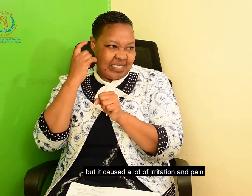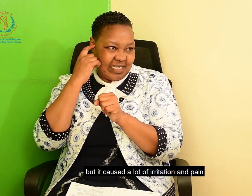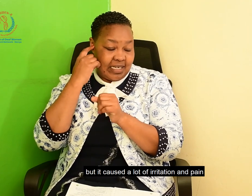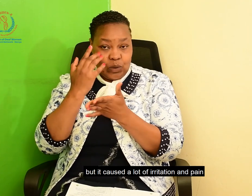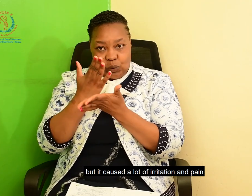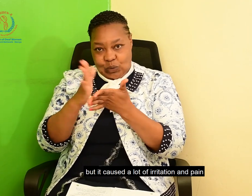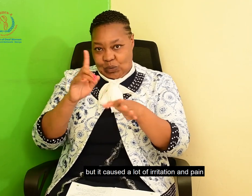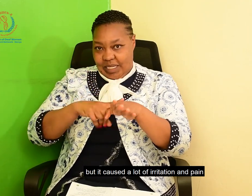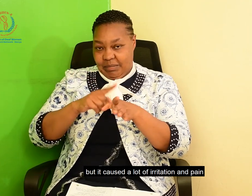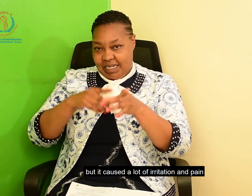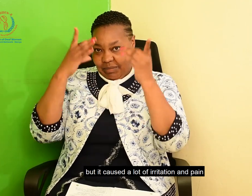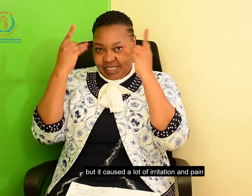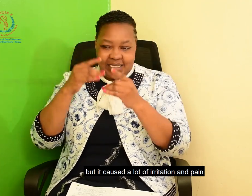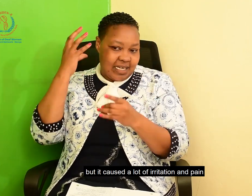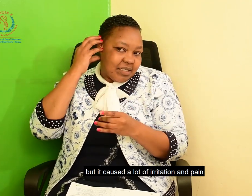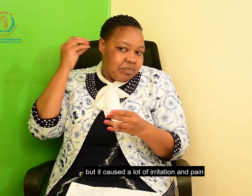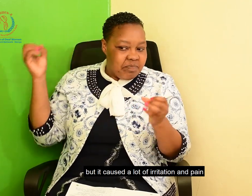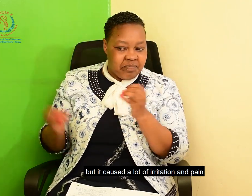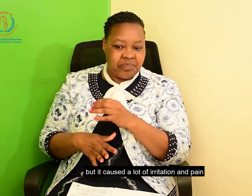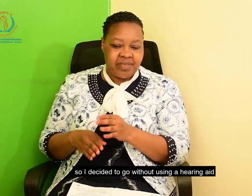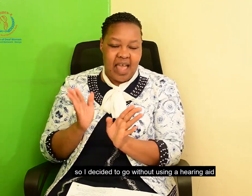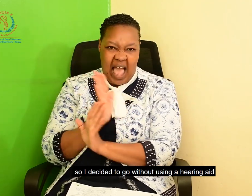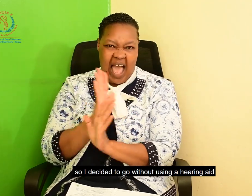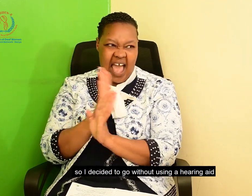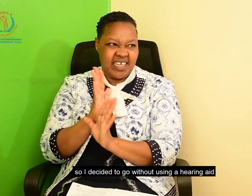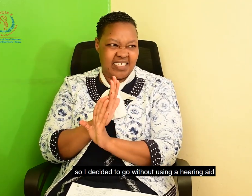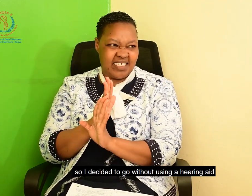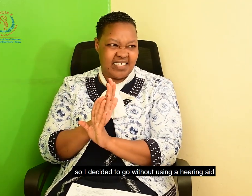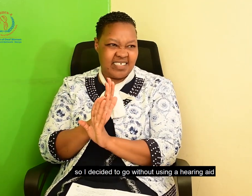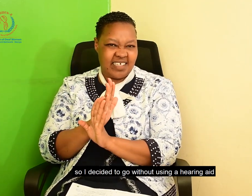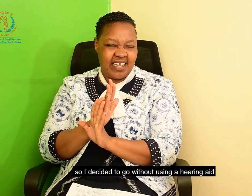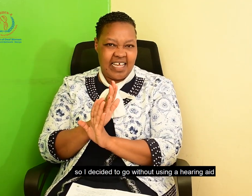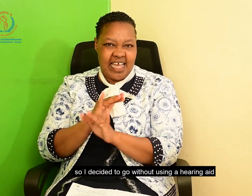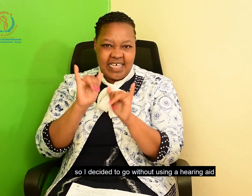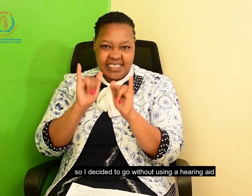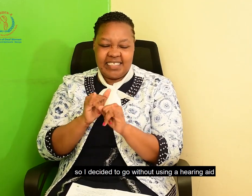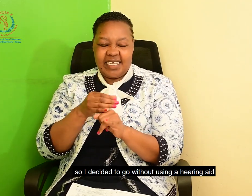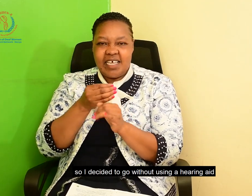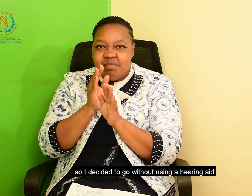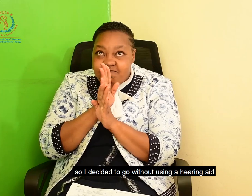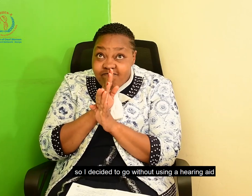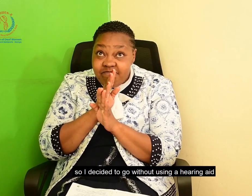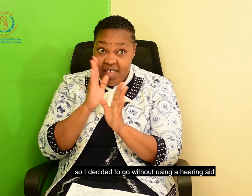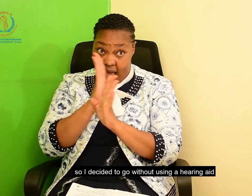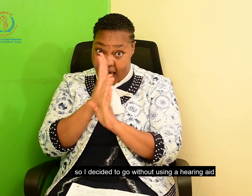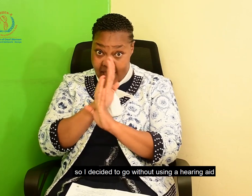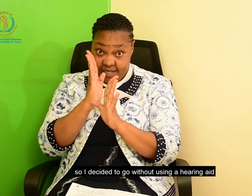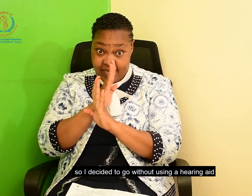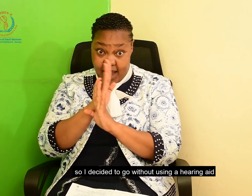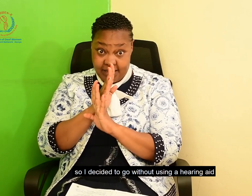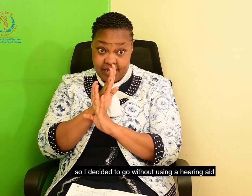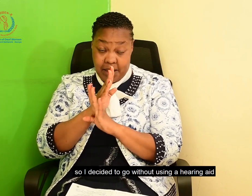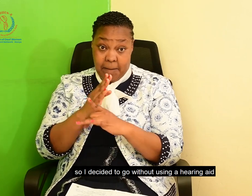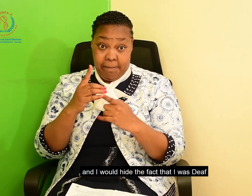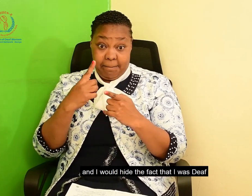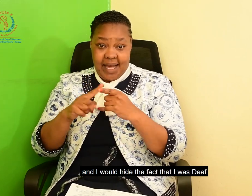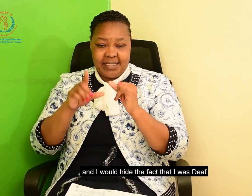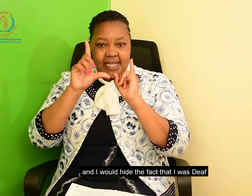caused a lot of irritation and pain. So, I decided to go ahead without using the hearing aid, and I would